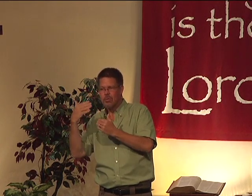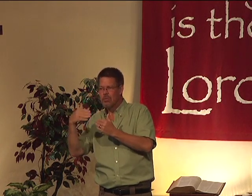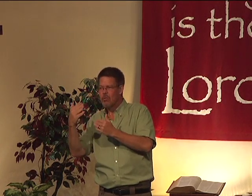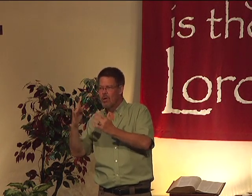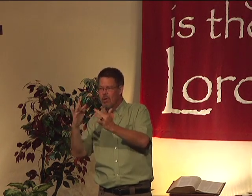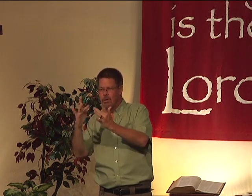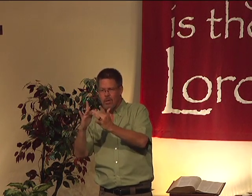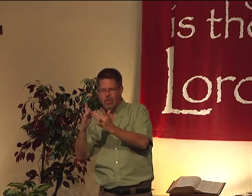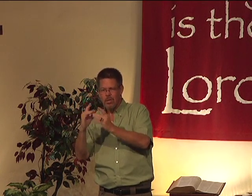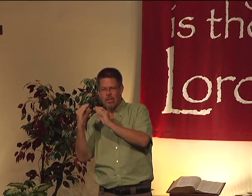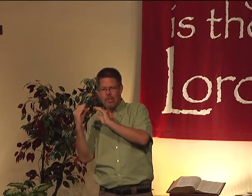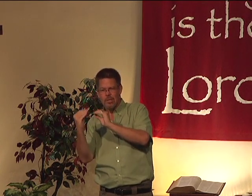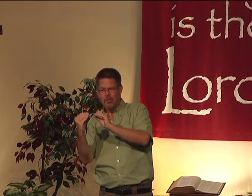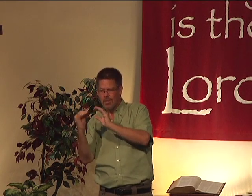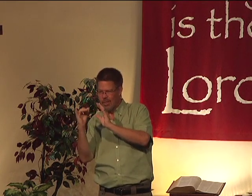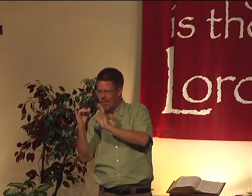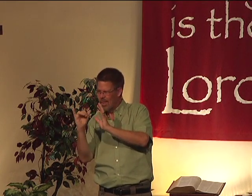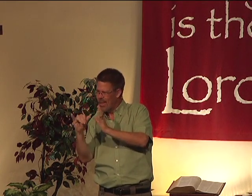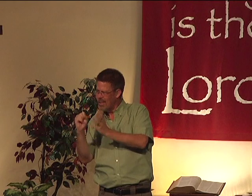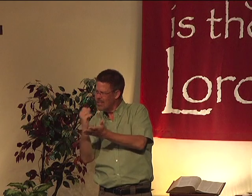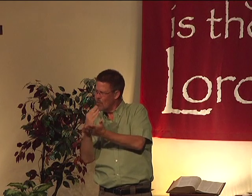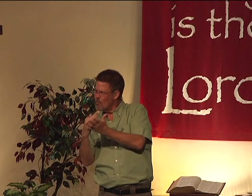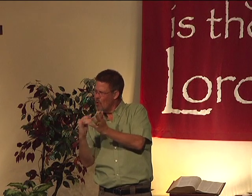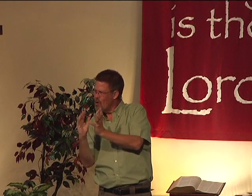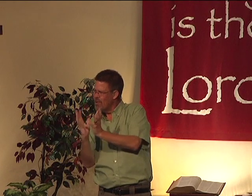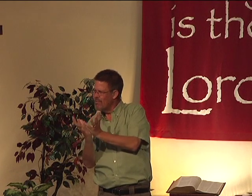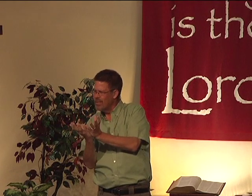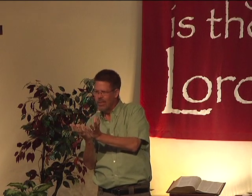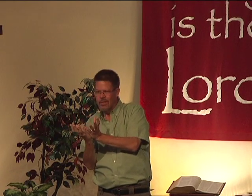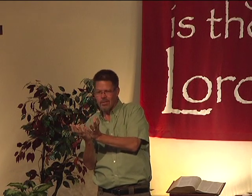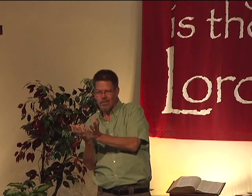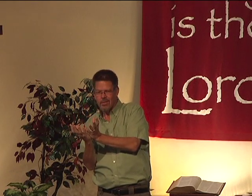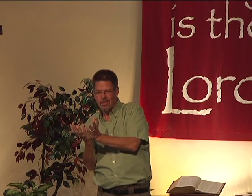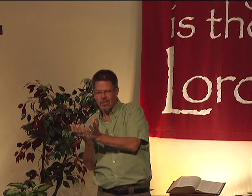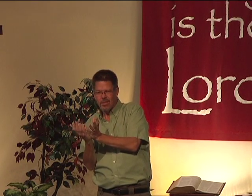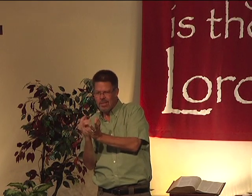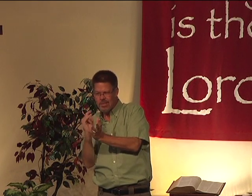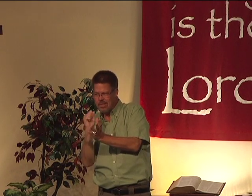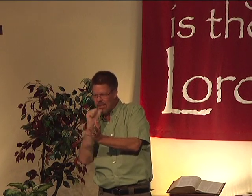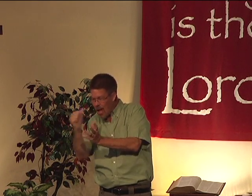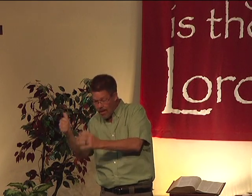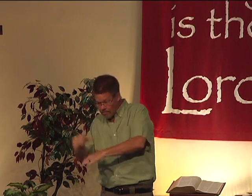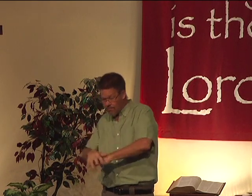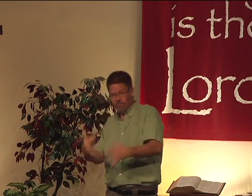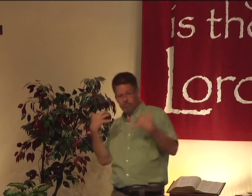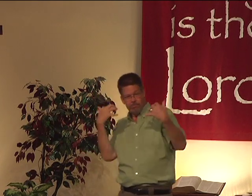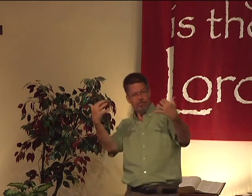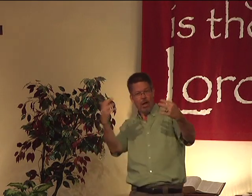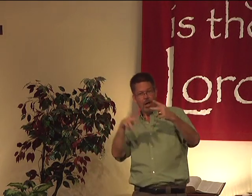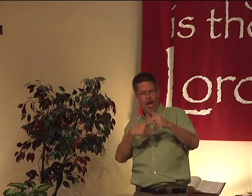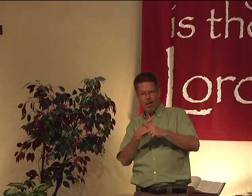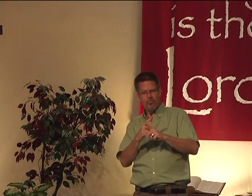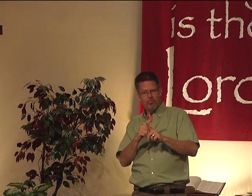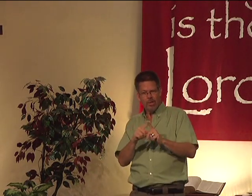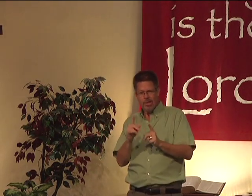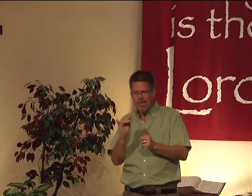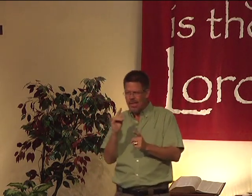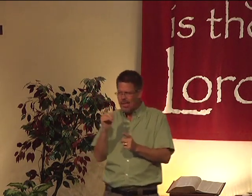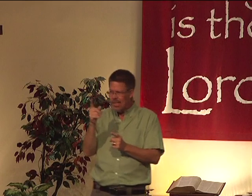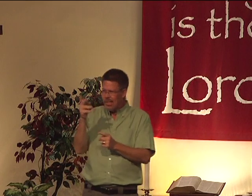her. He had that contact teaching her some part of that. It's not standing in front and